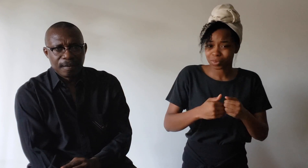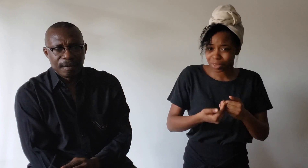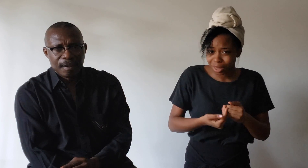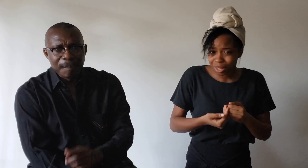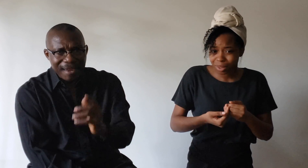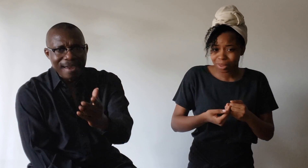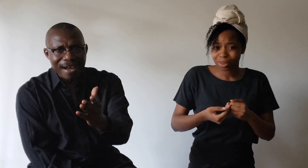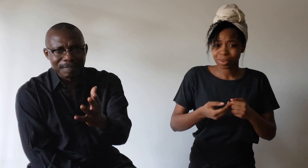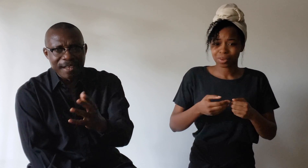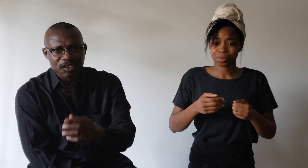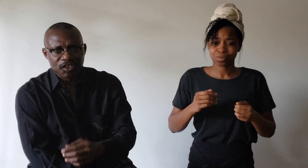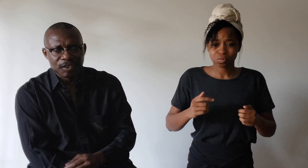May God bless you.